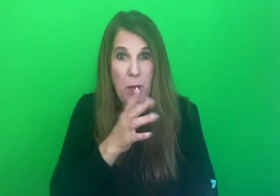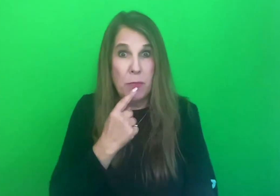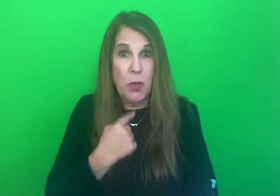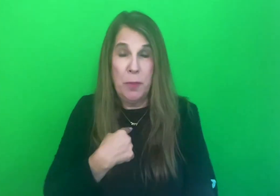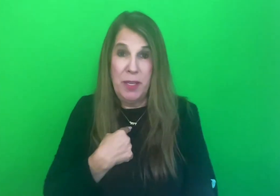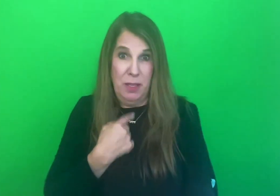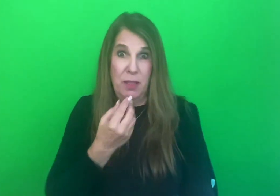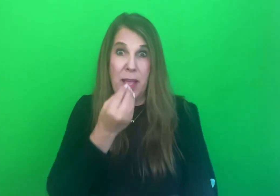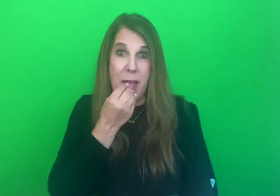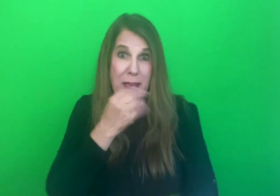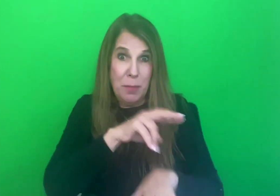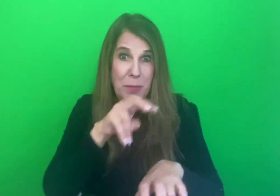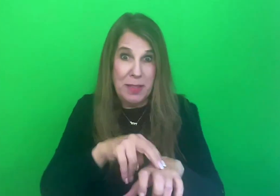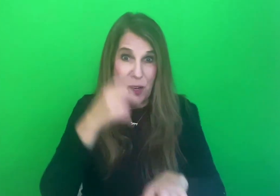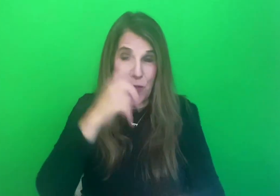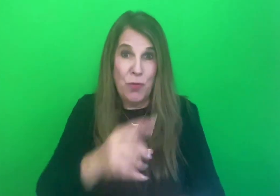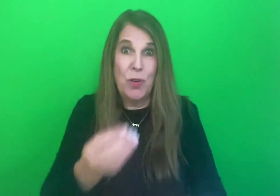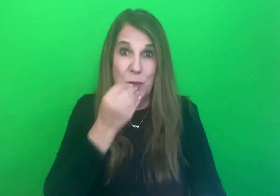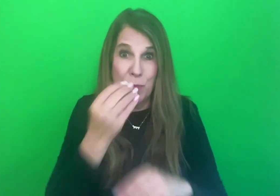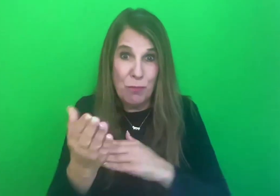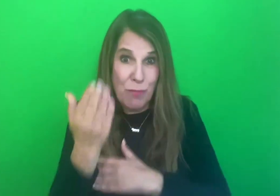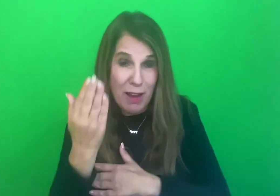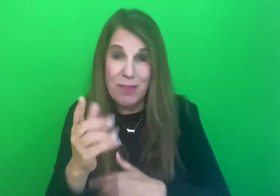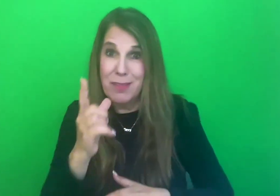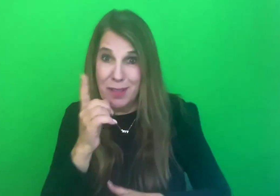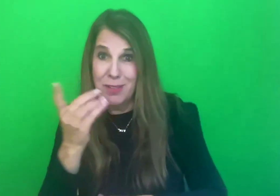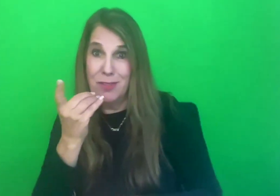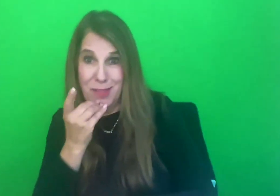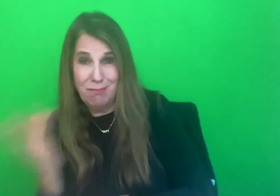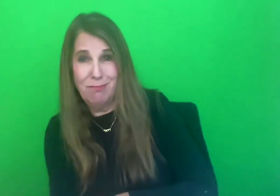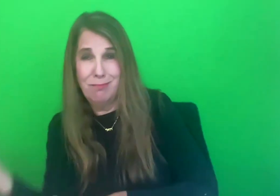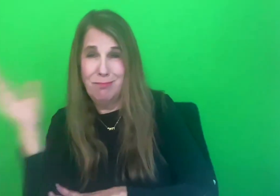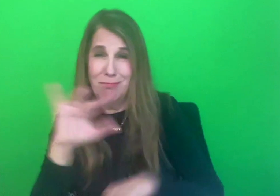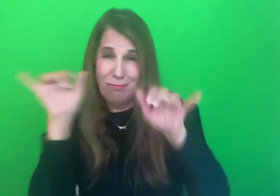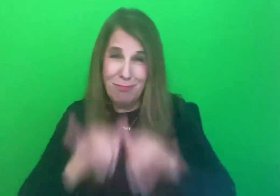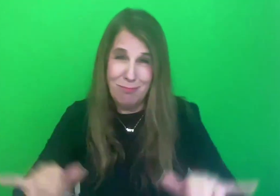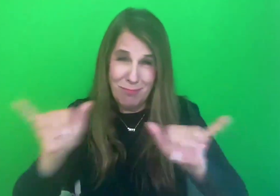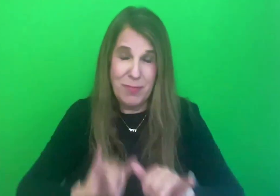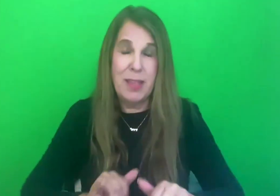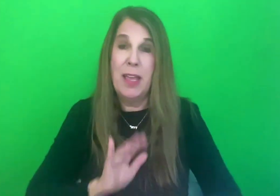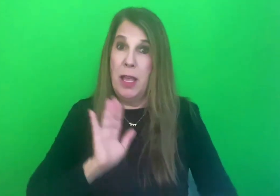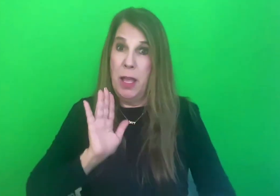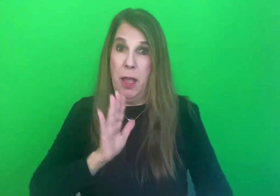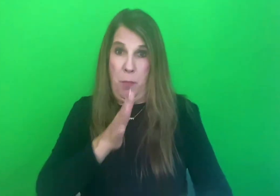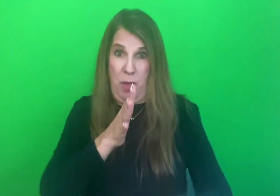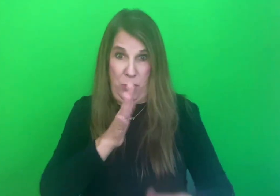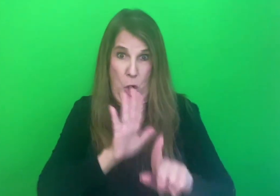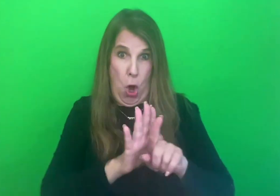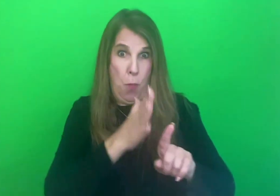ate potatoes for breakfast, lunch, and dinner, and how her mother would cut a hole in the top and bottom of the potato